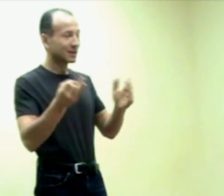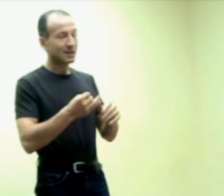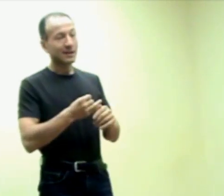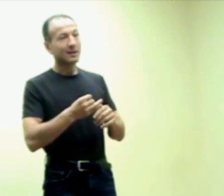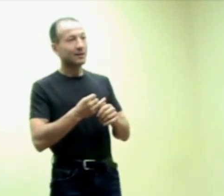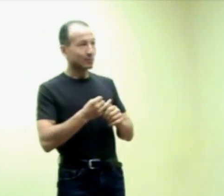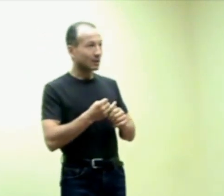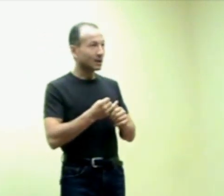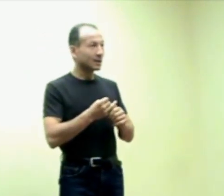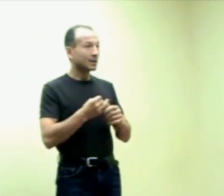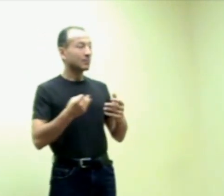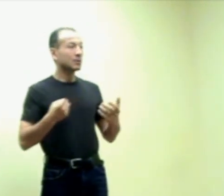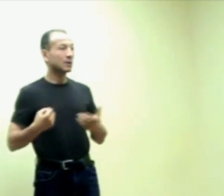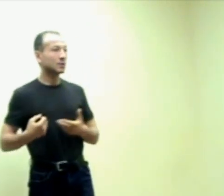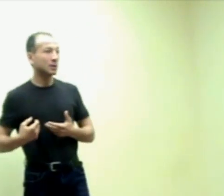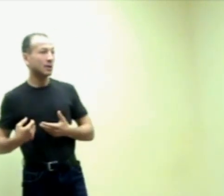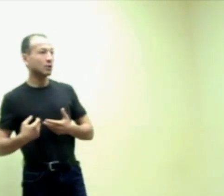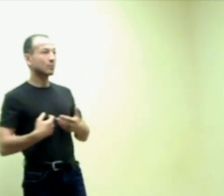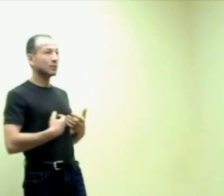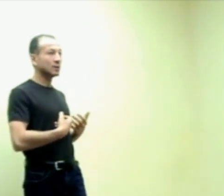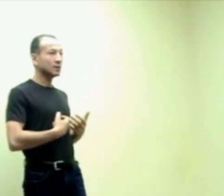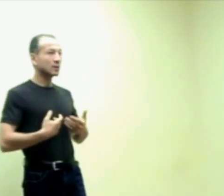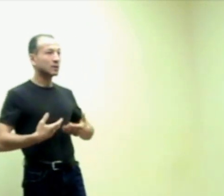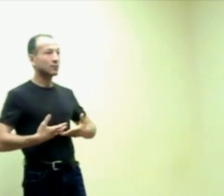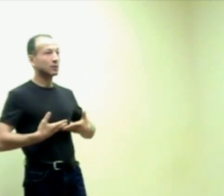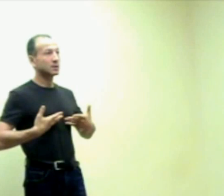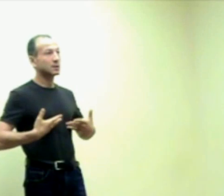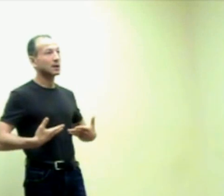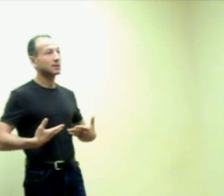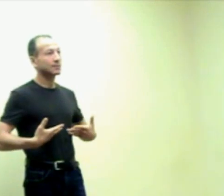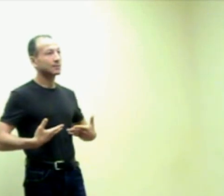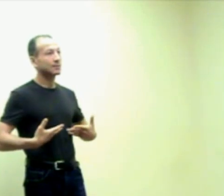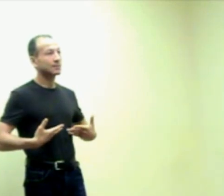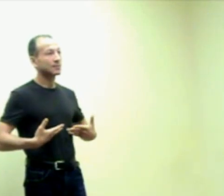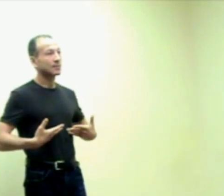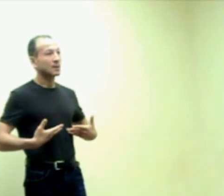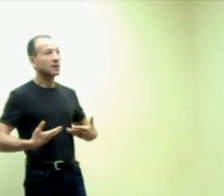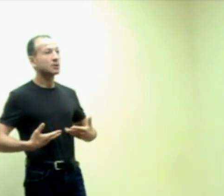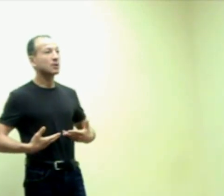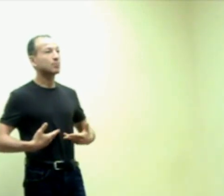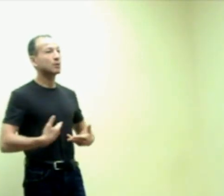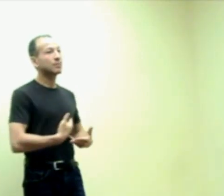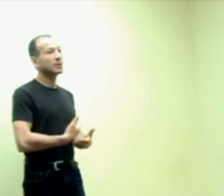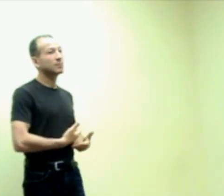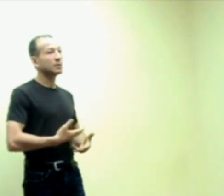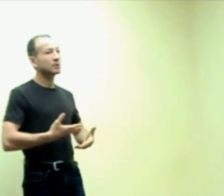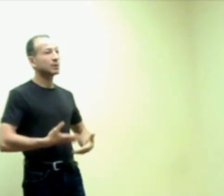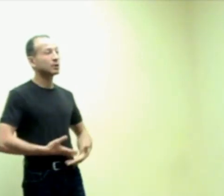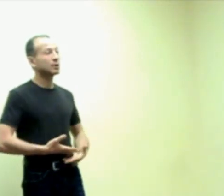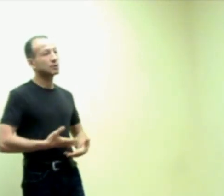why because when I'm not moving the food is stuck it's not propel because pressure is